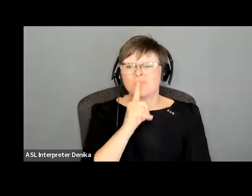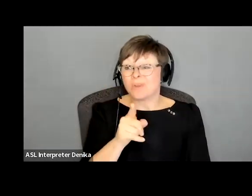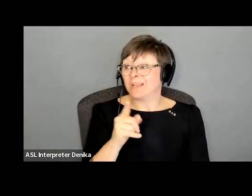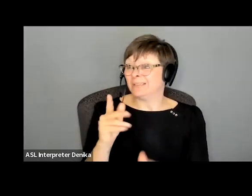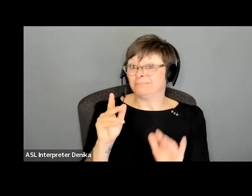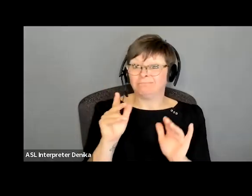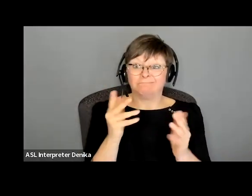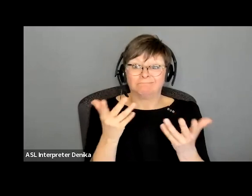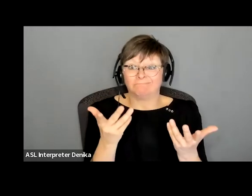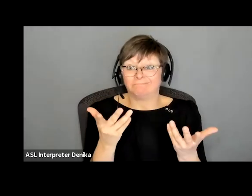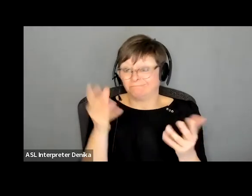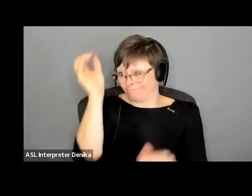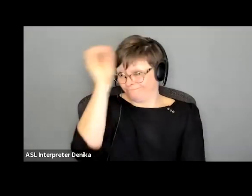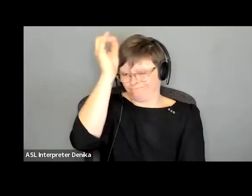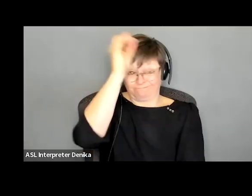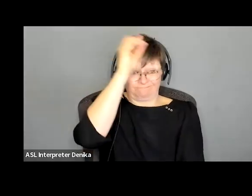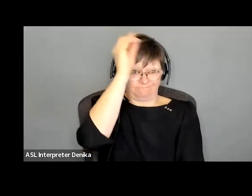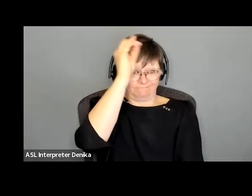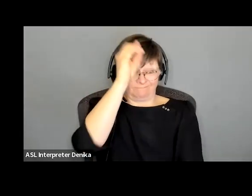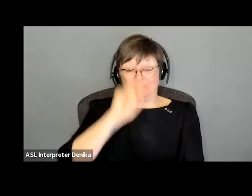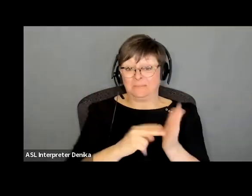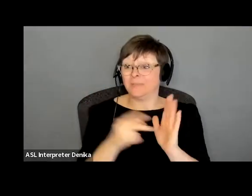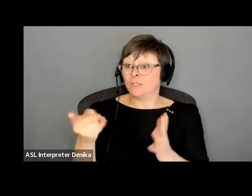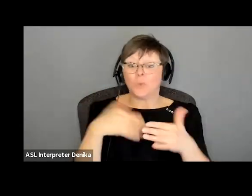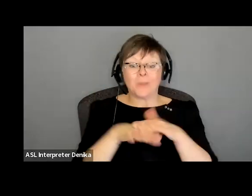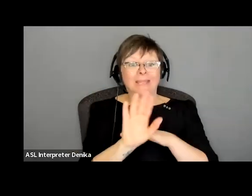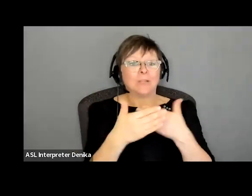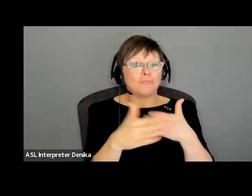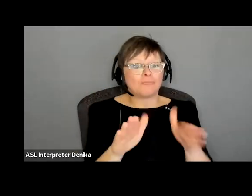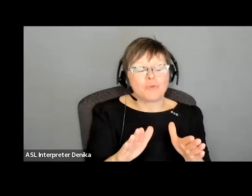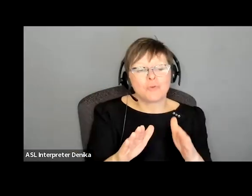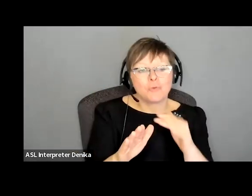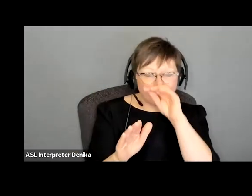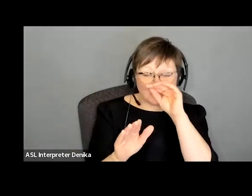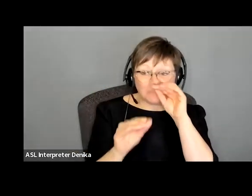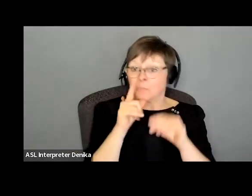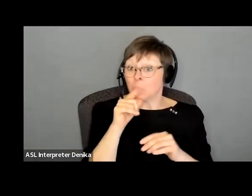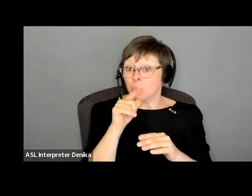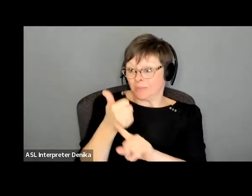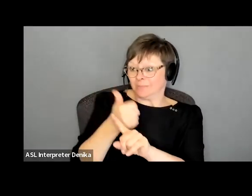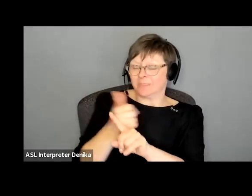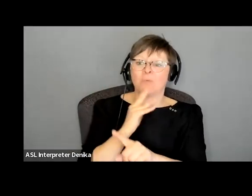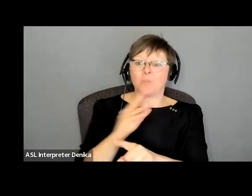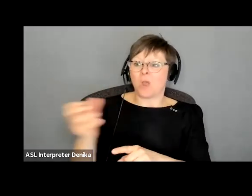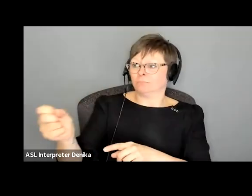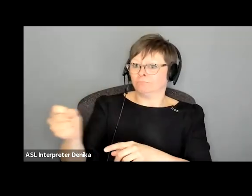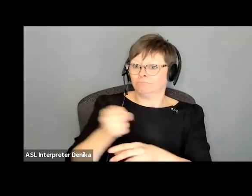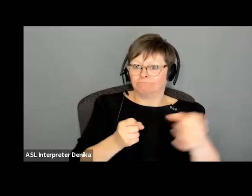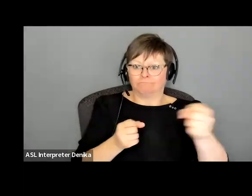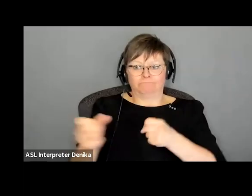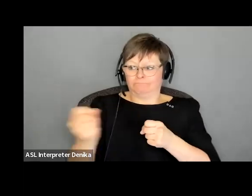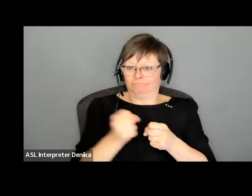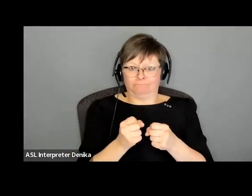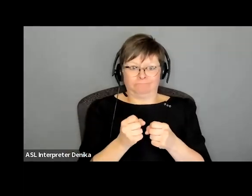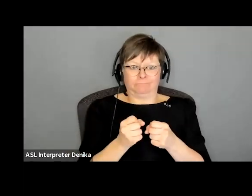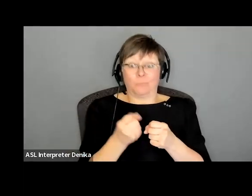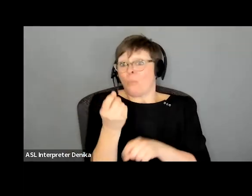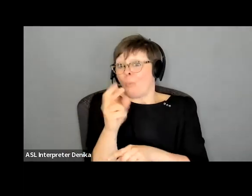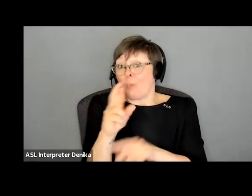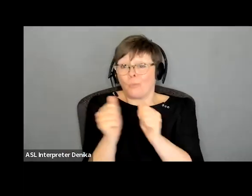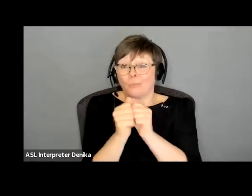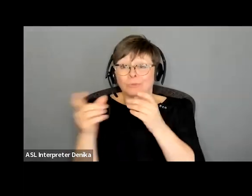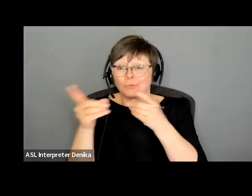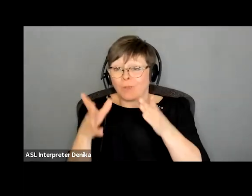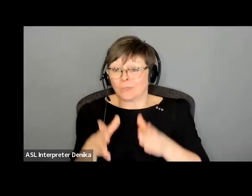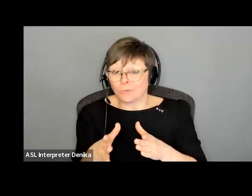you know and you don't know when you go into a room with a casting person necessarily or or with a director for